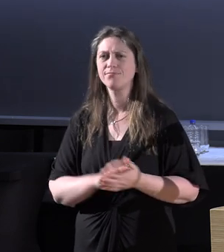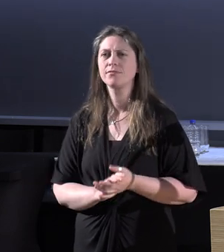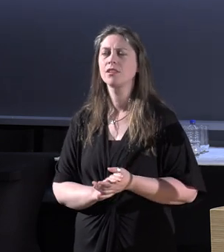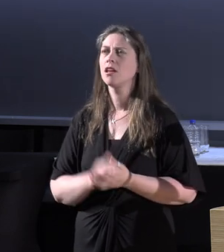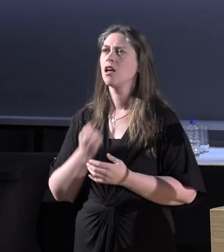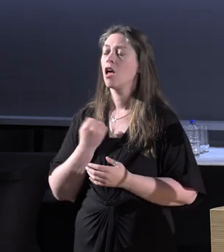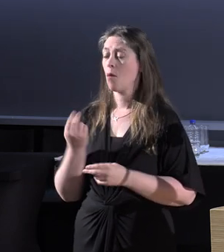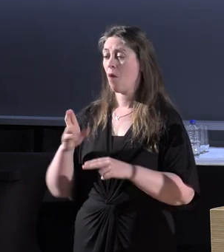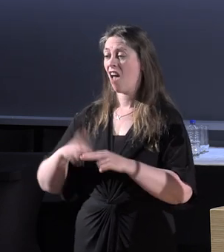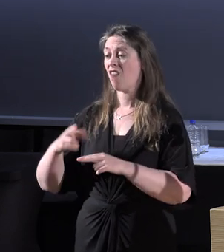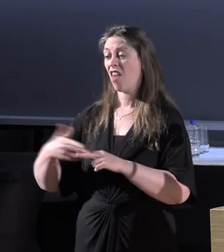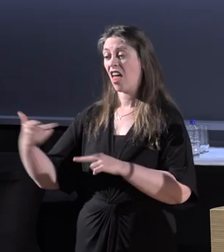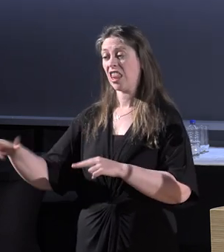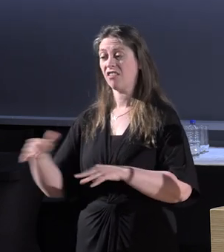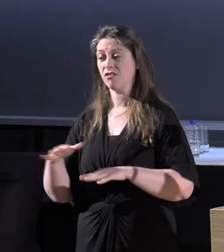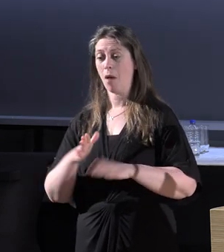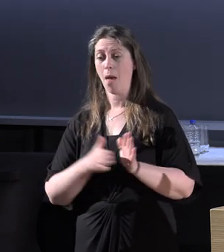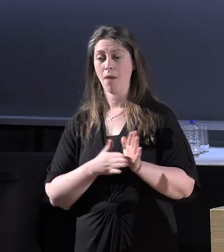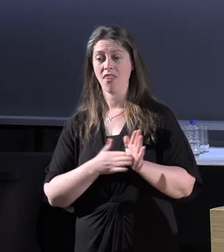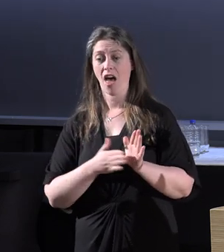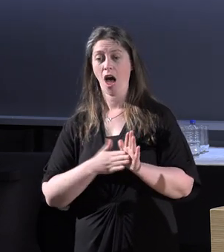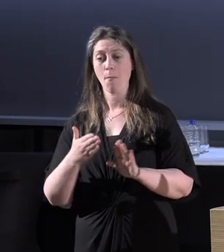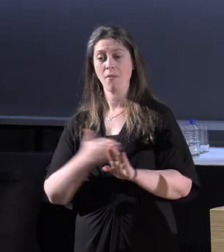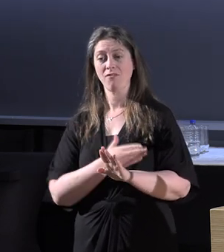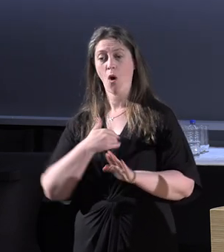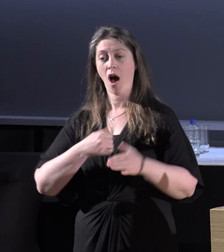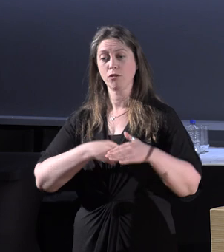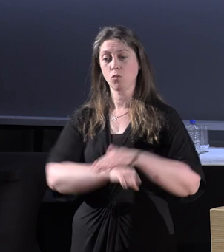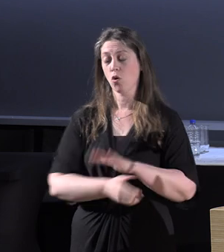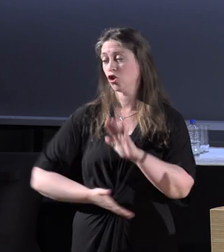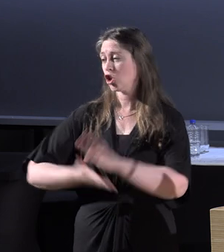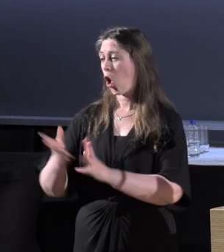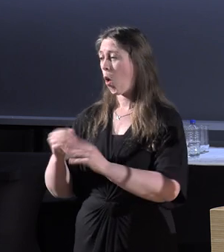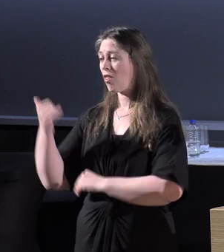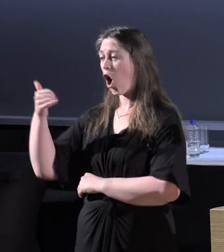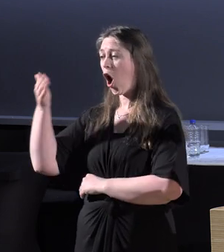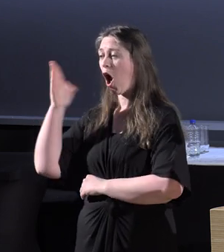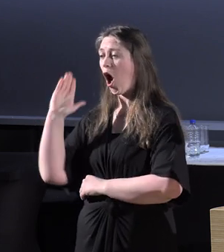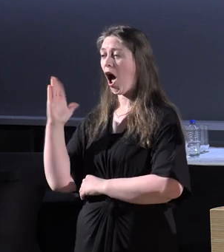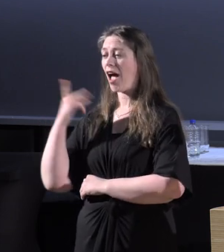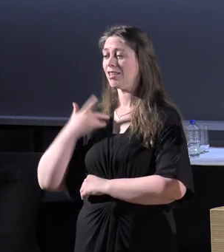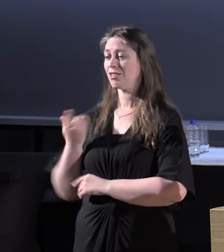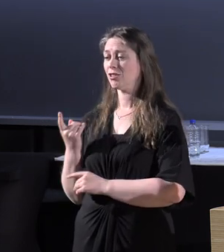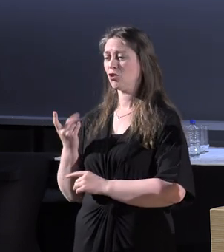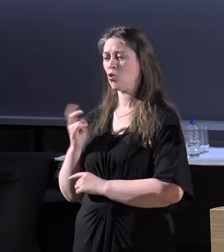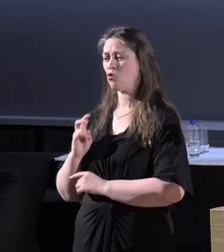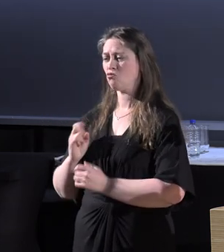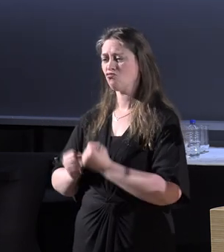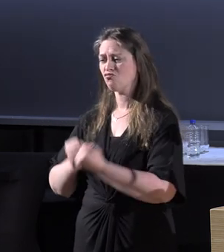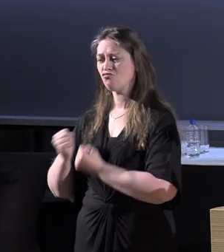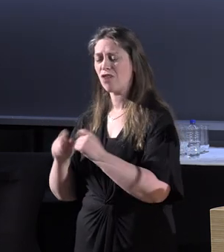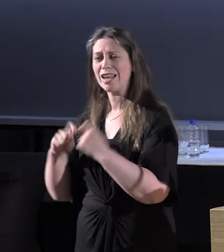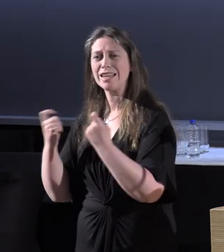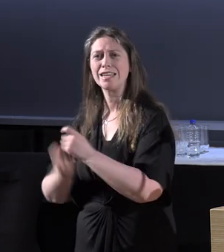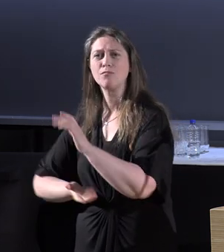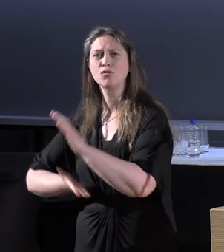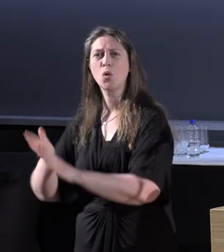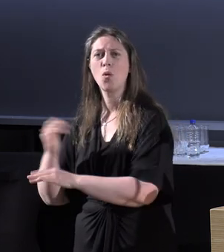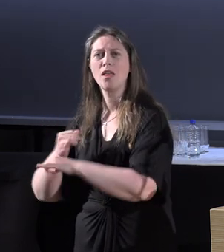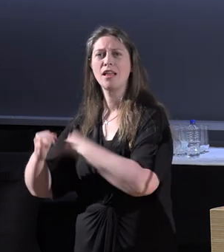an hour after I was born to take his high school track team to the provincial indoor championships.